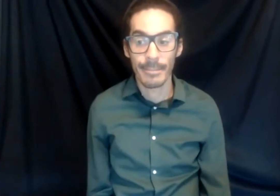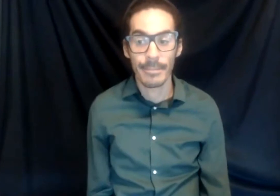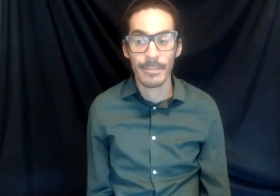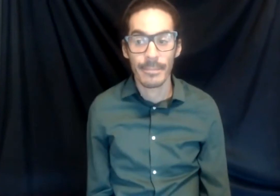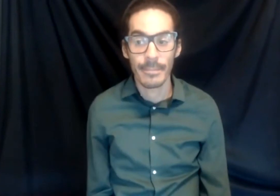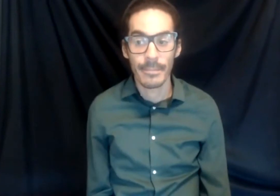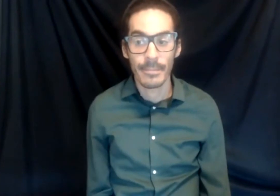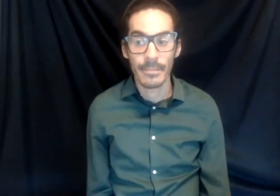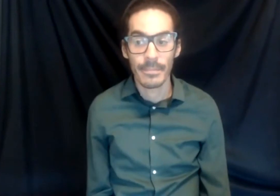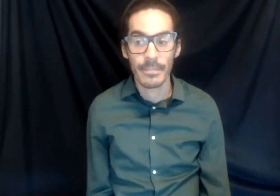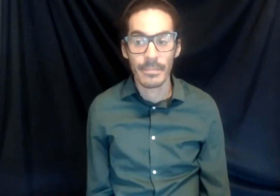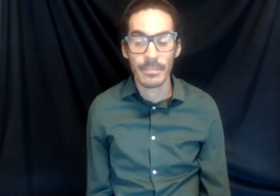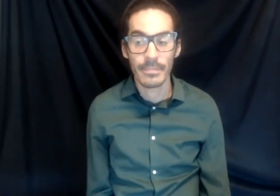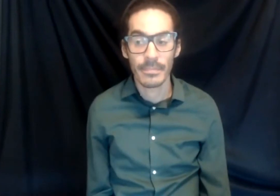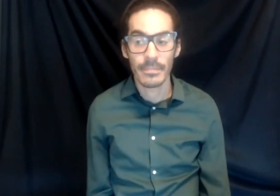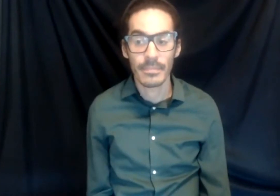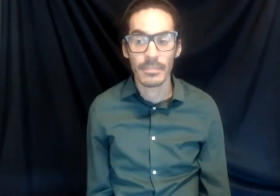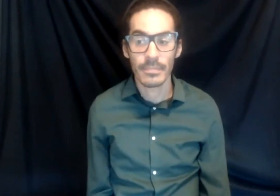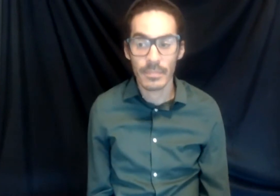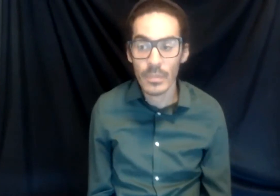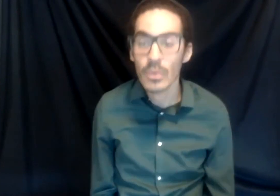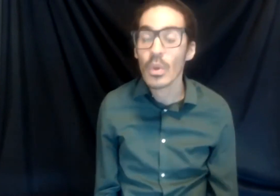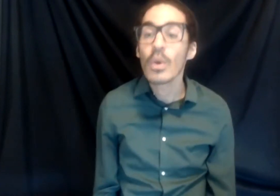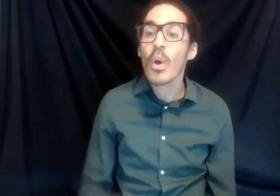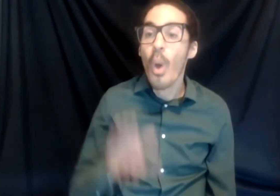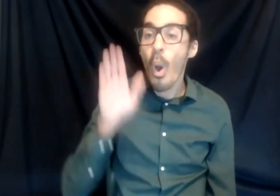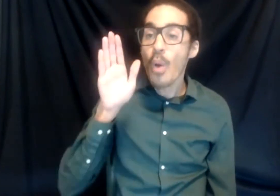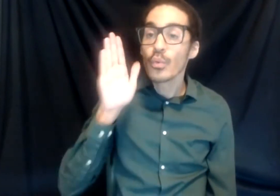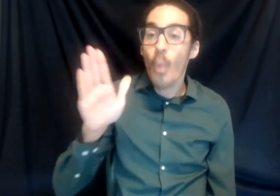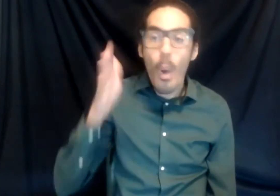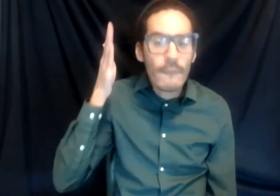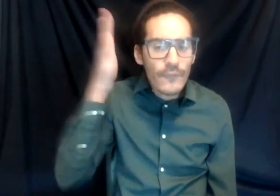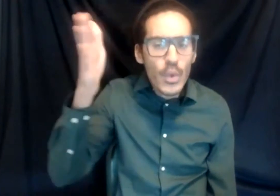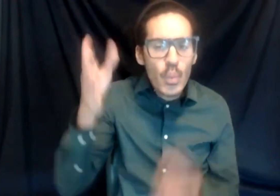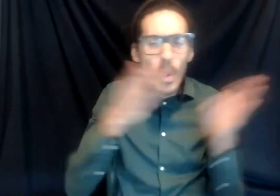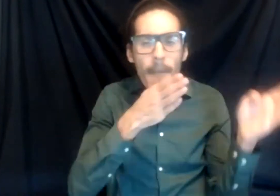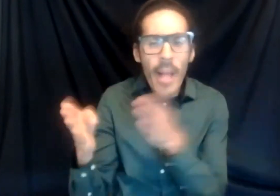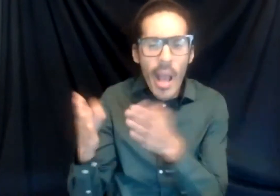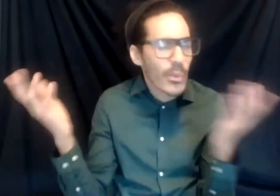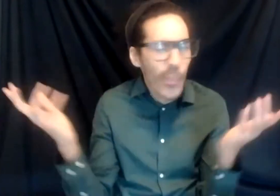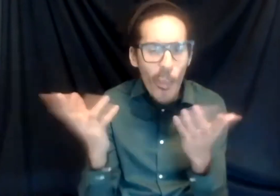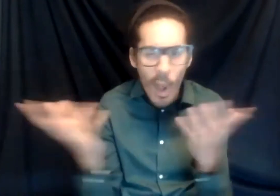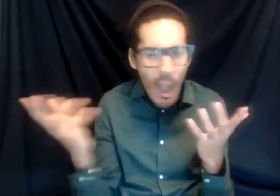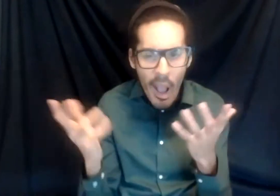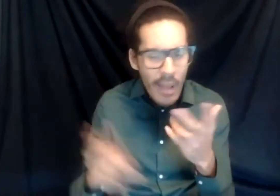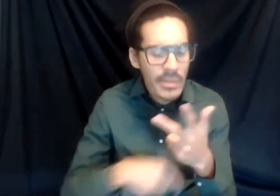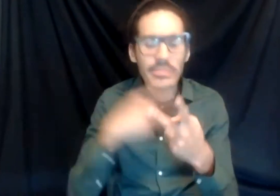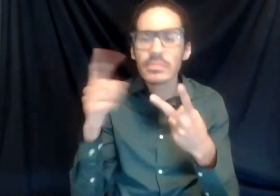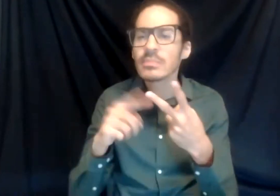So what are your plans for the future and how do you see diversity playing